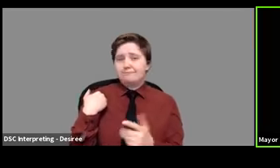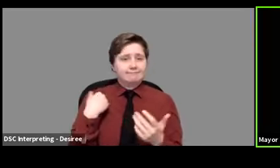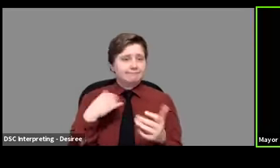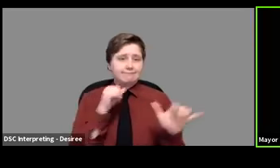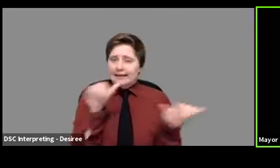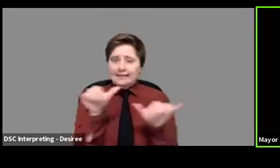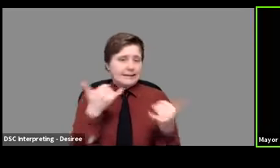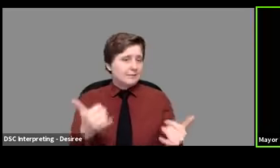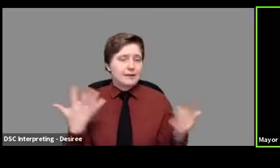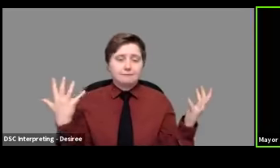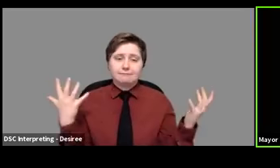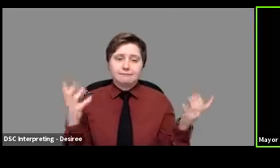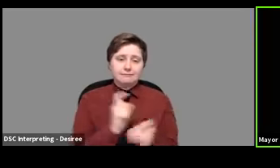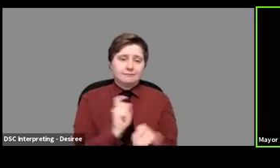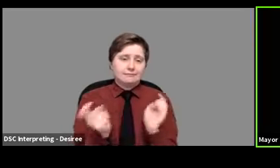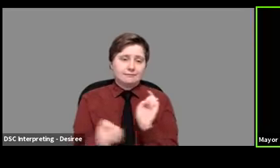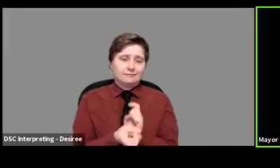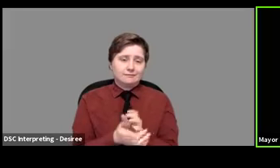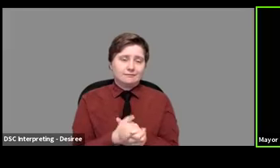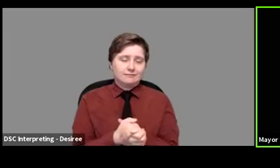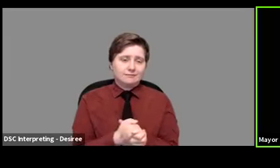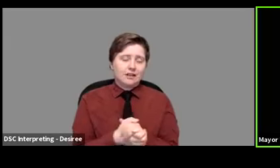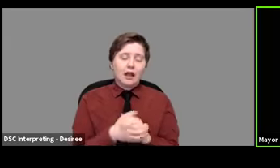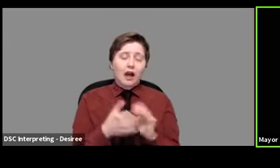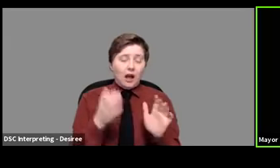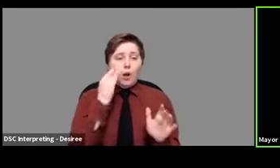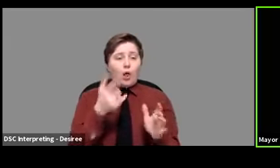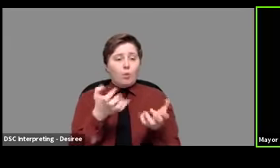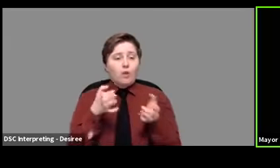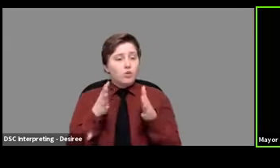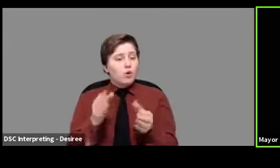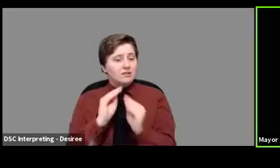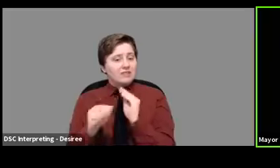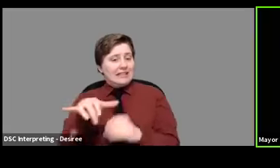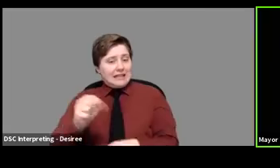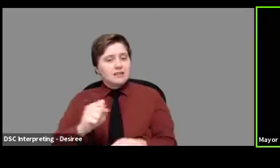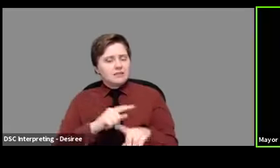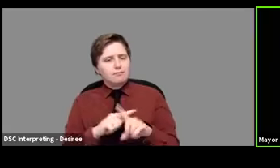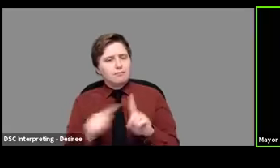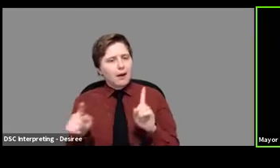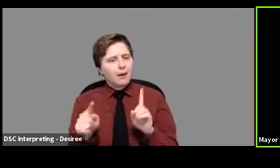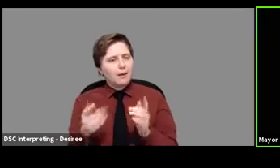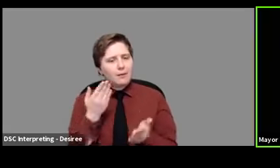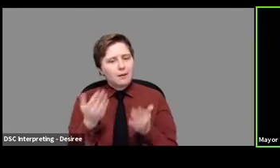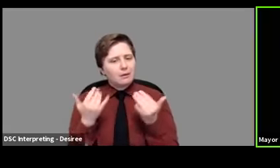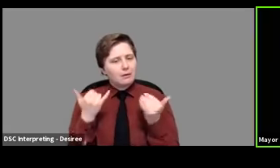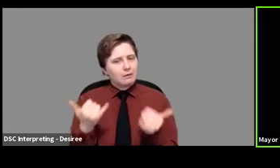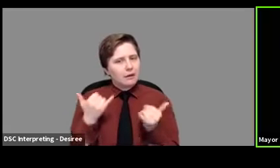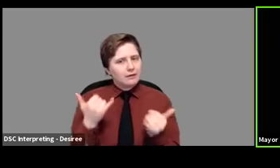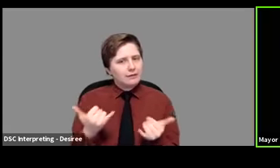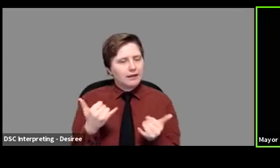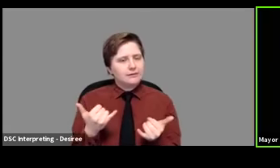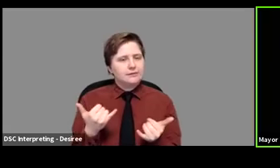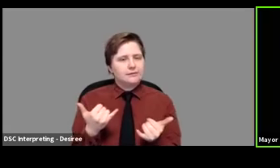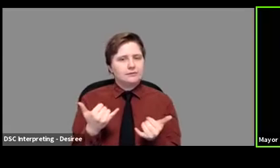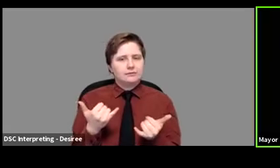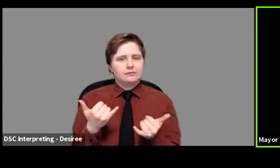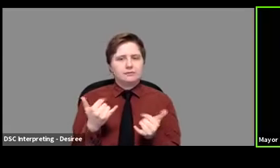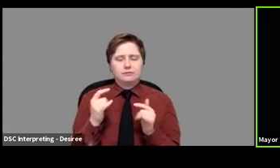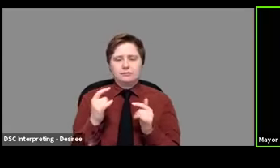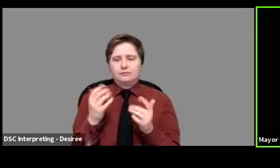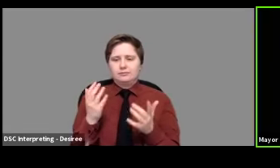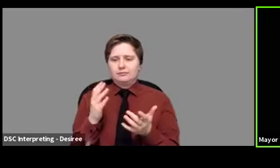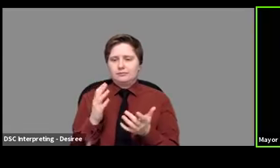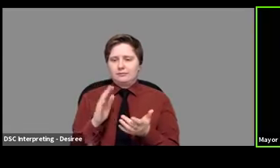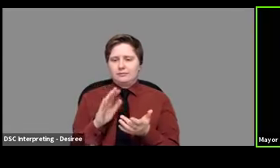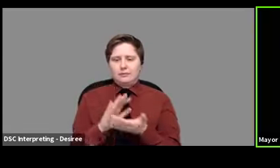value anymore. Not that they don't want their roads to be fixed. I'm sure they do, but maybe now if we're heading toward what some